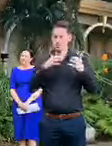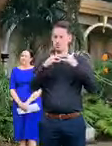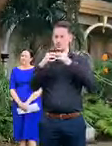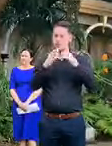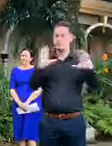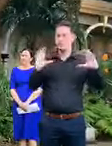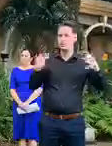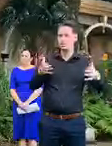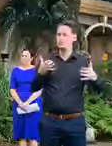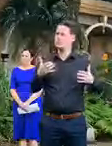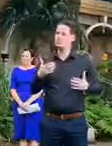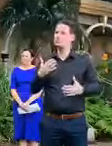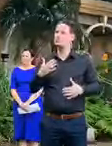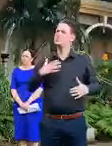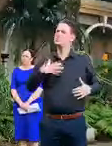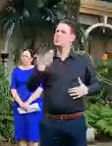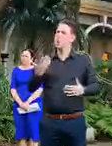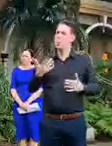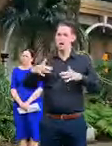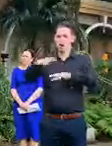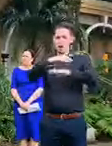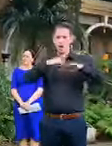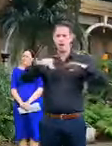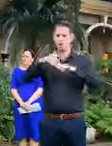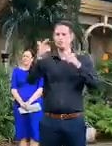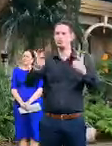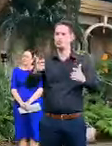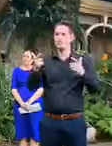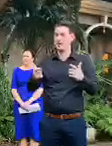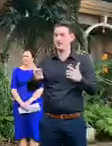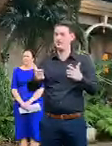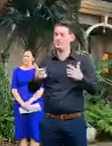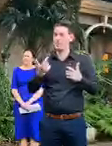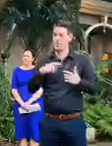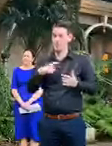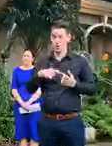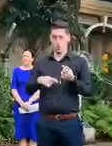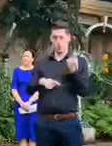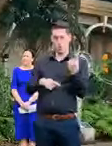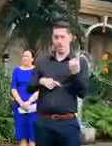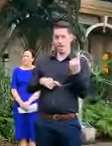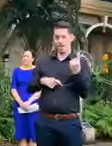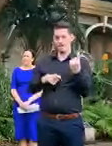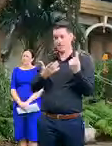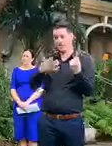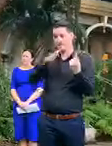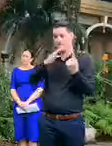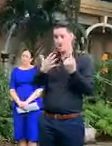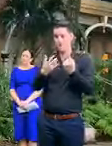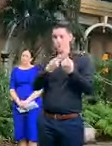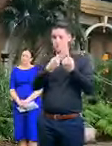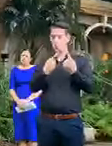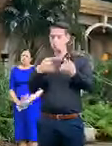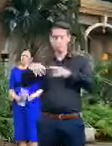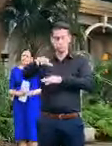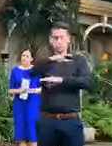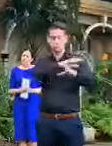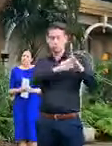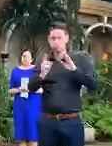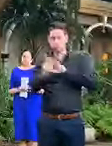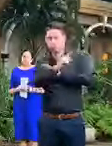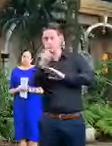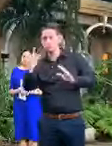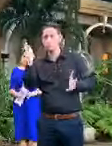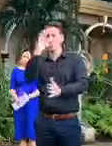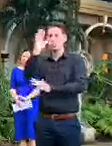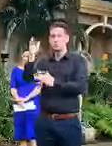you don't want to have too many people mingling because one person in a gathering of 500 if you're all moving around and